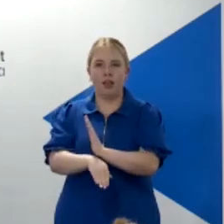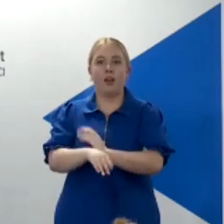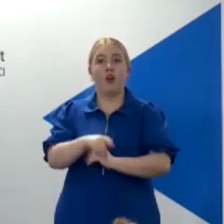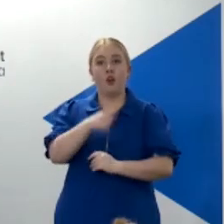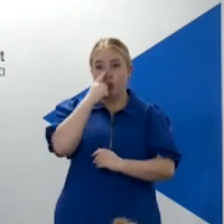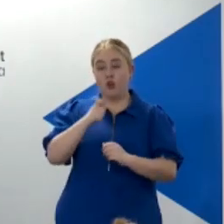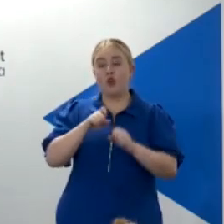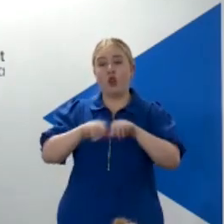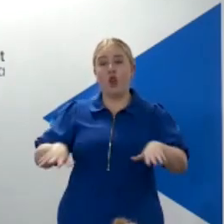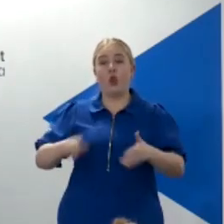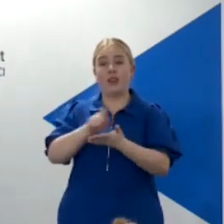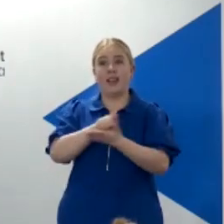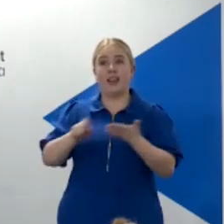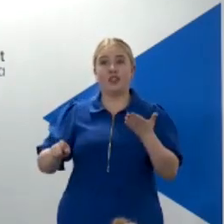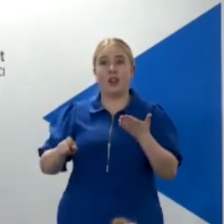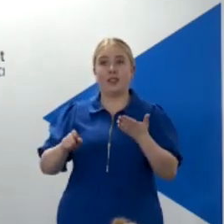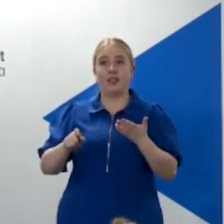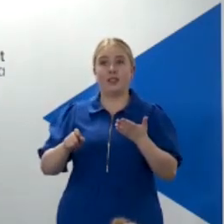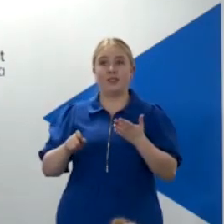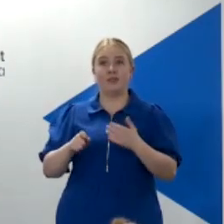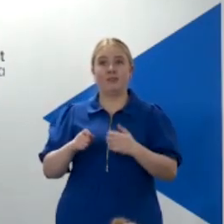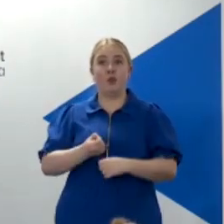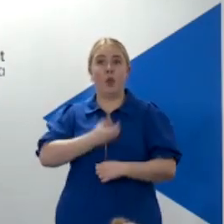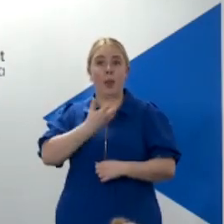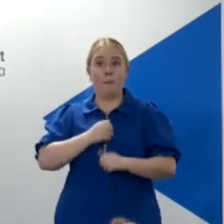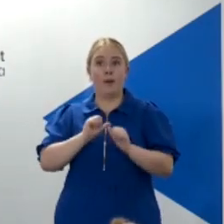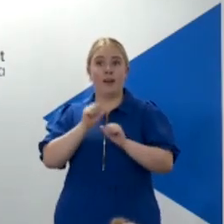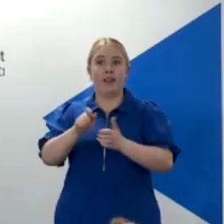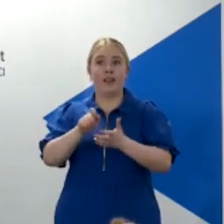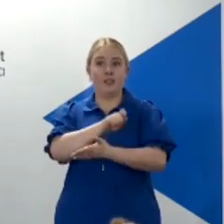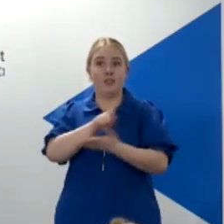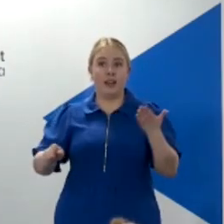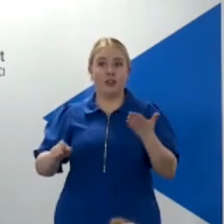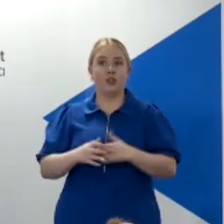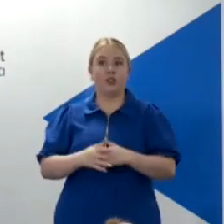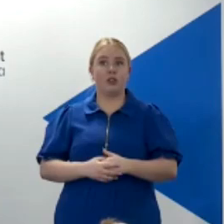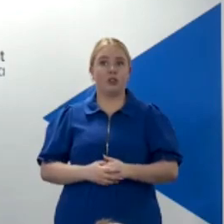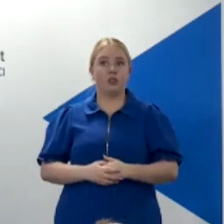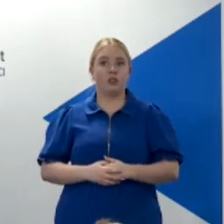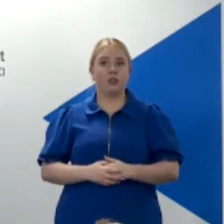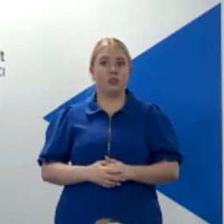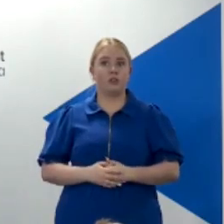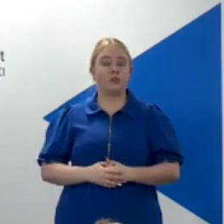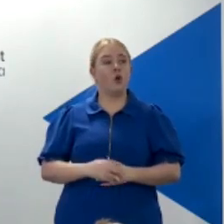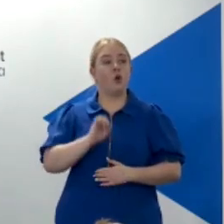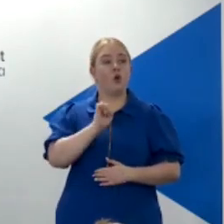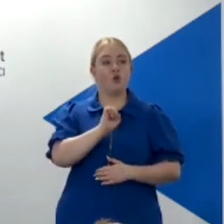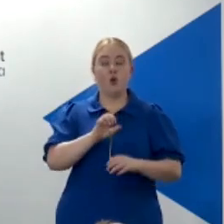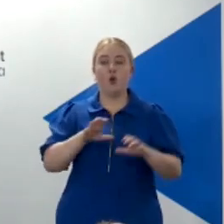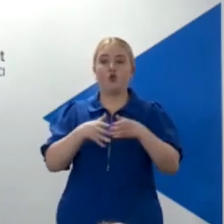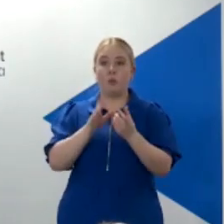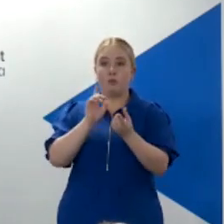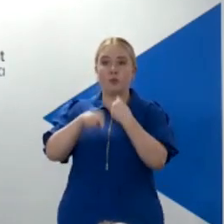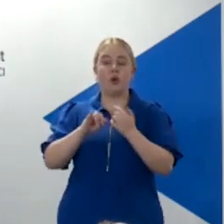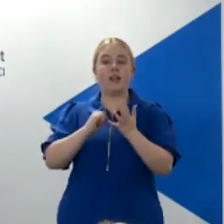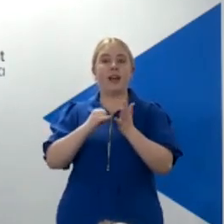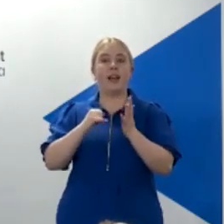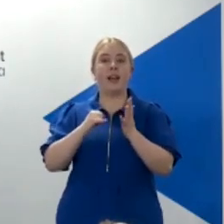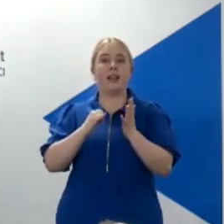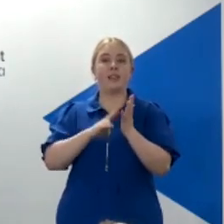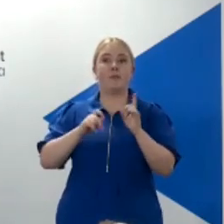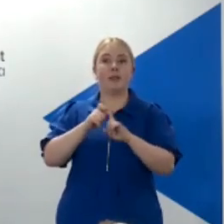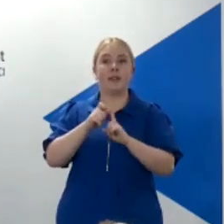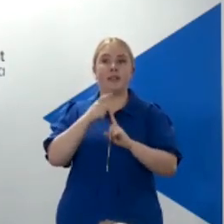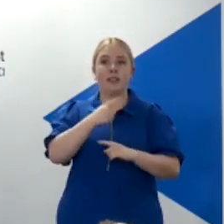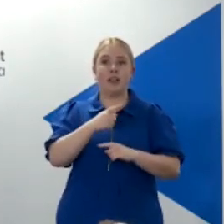are plummeting. Your group response in the SNP has been, you, I believe, said that either you stand by